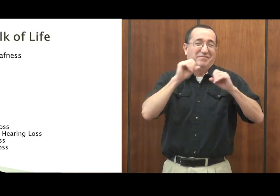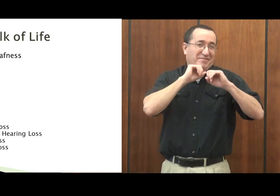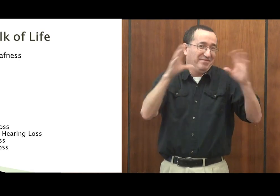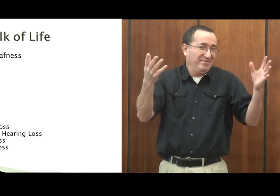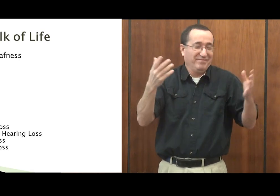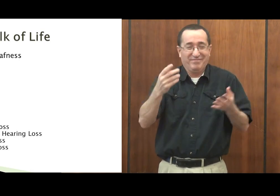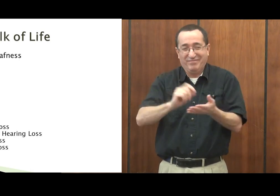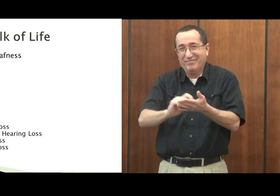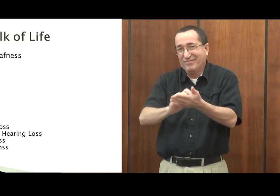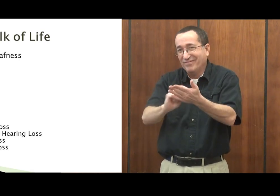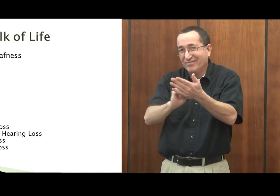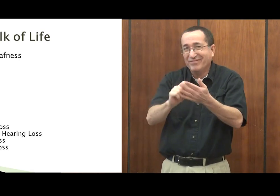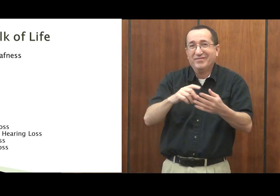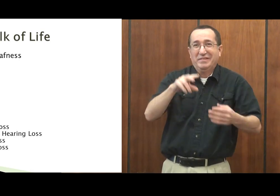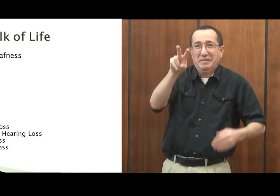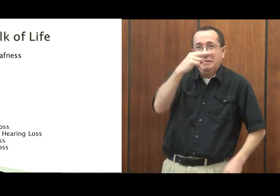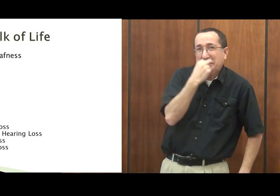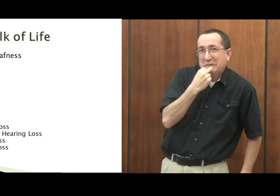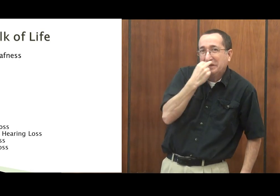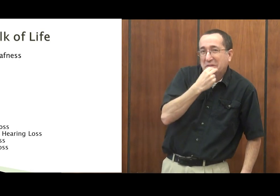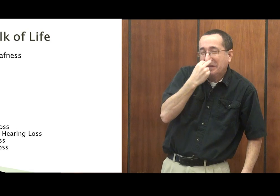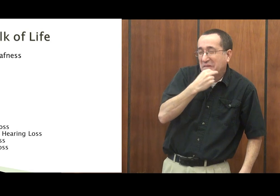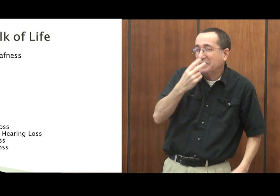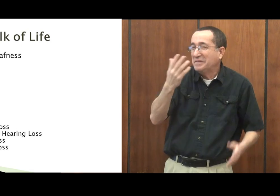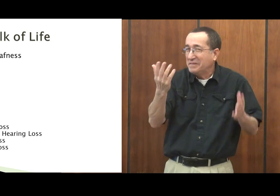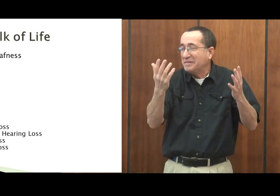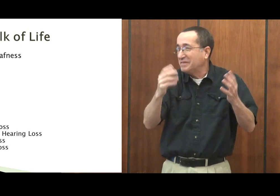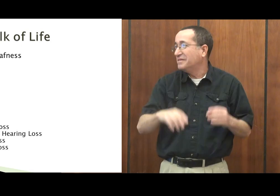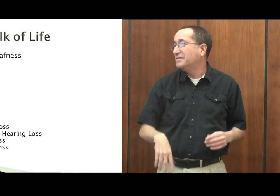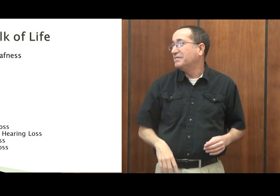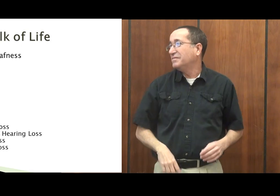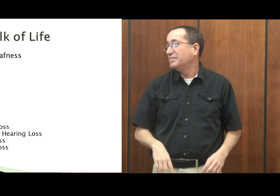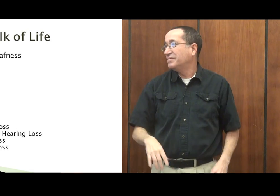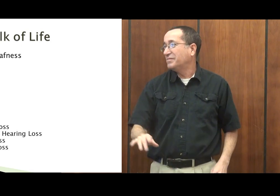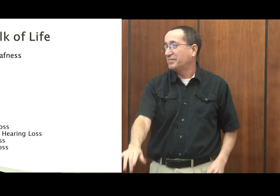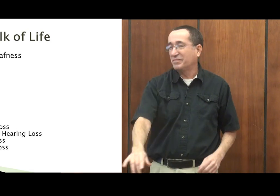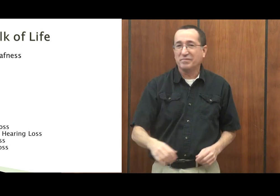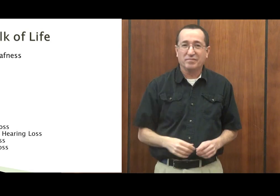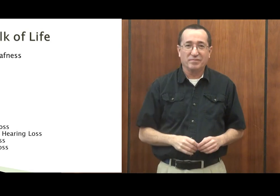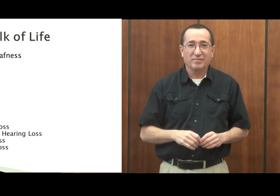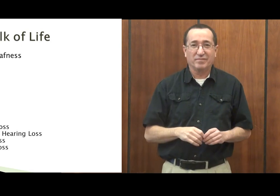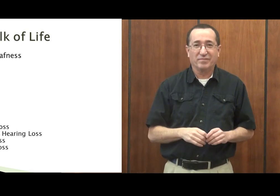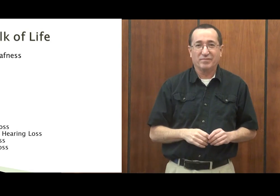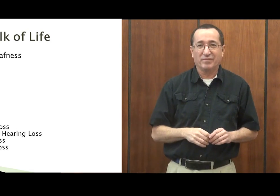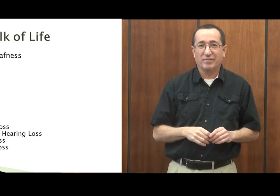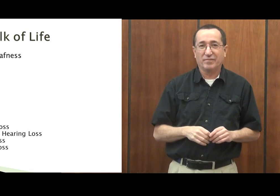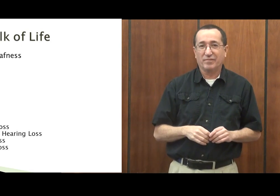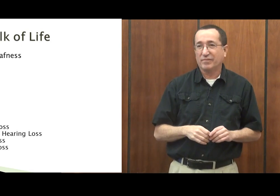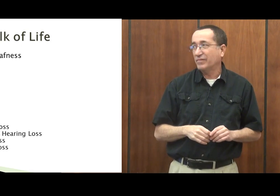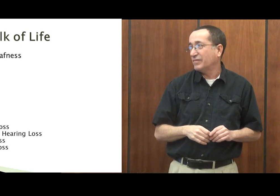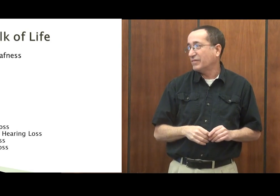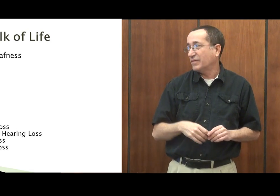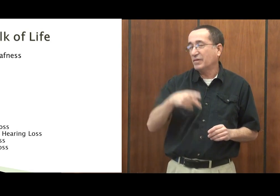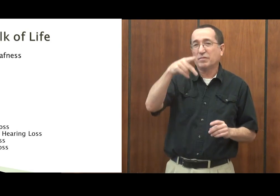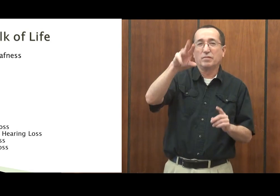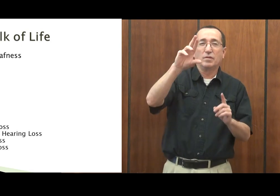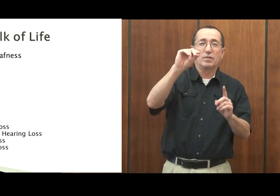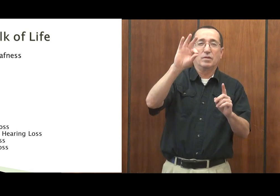hearing aid or you might use nothing. You might have to lip read. You might have to go to pen and paper at that time. And then with